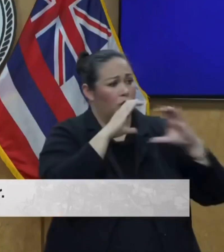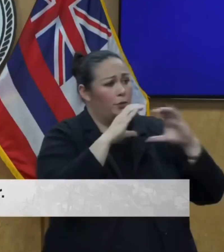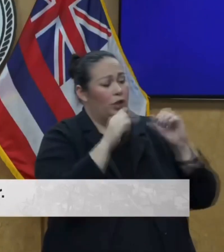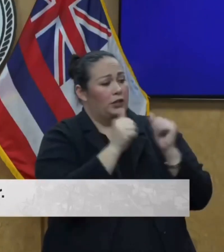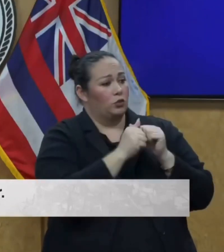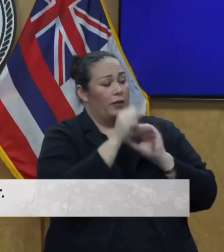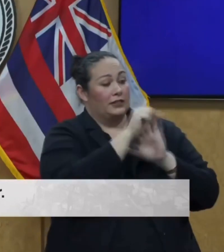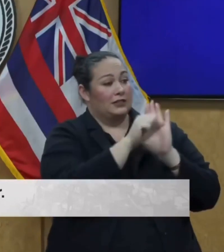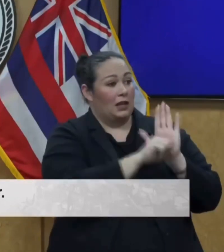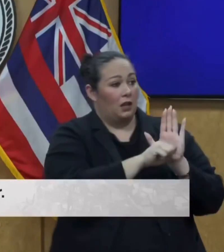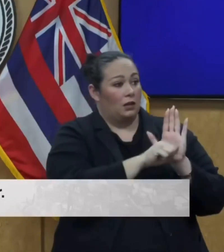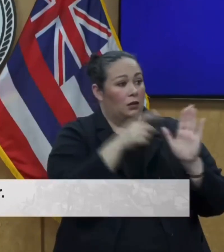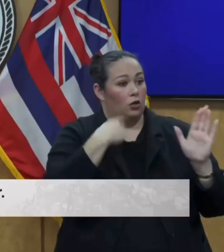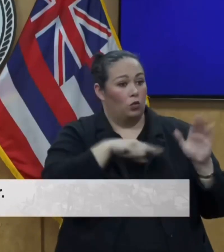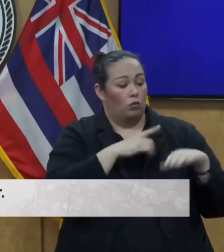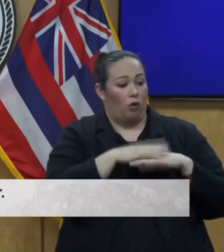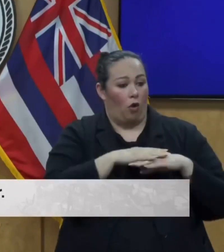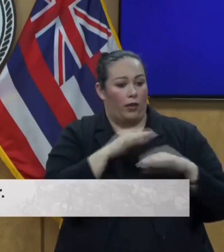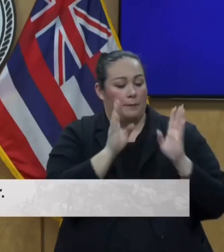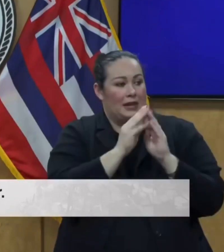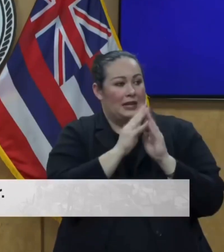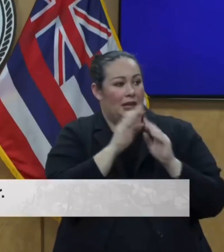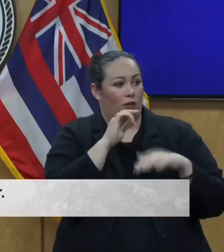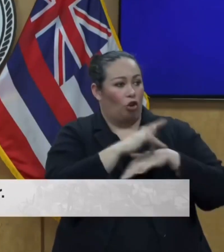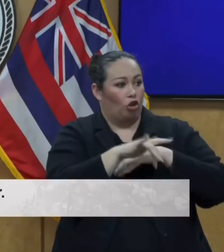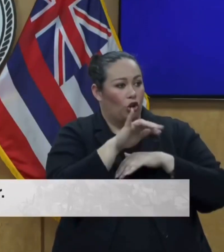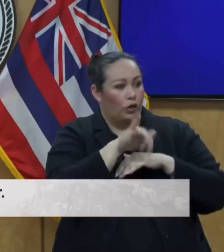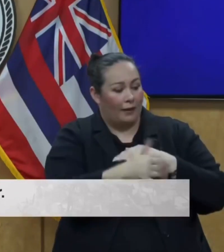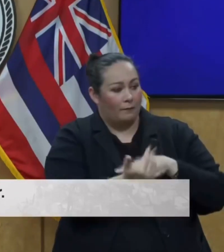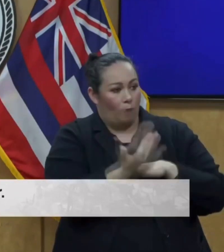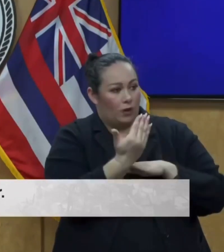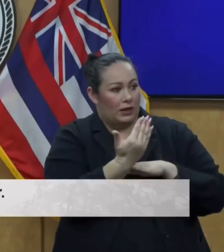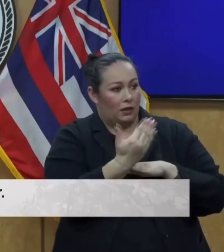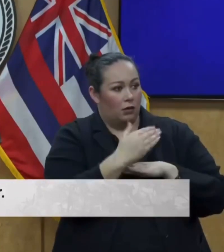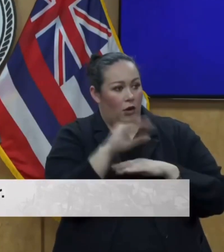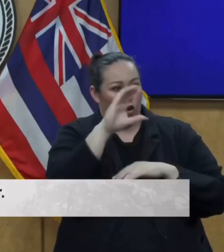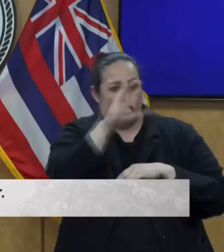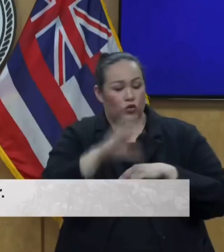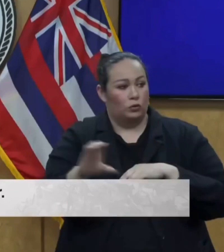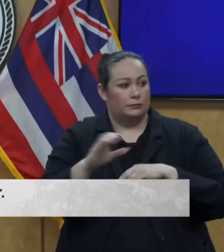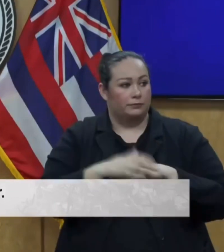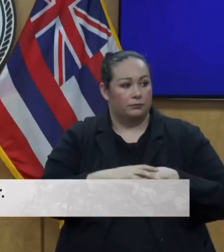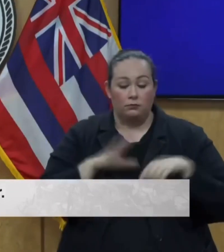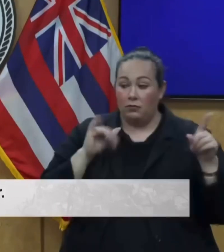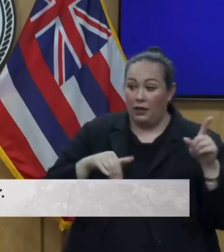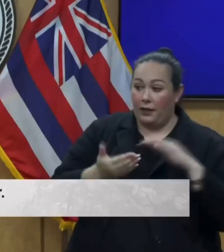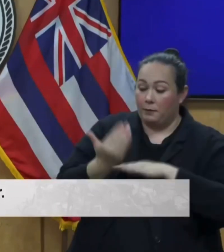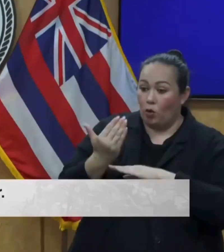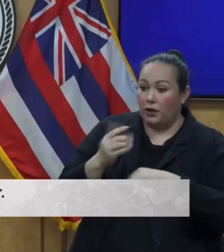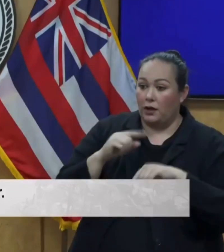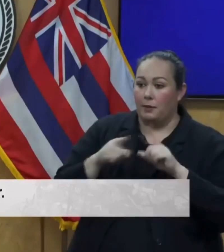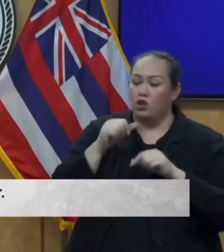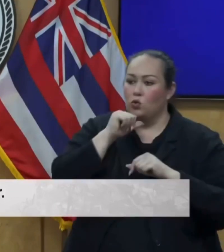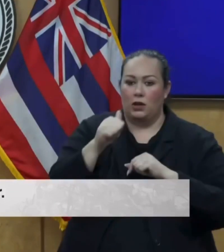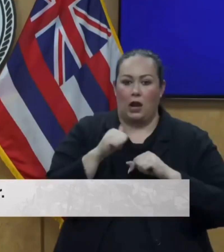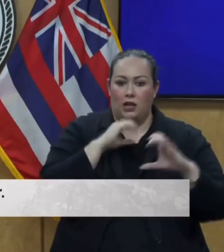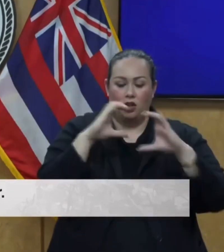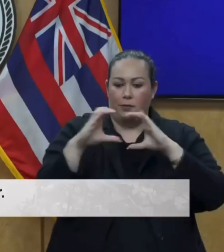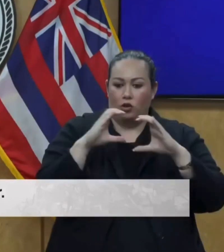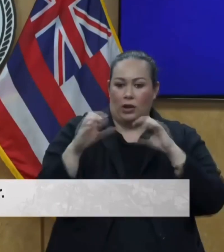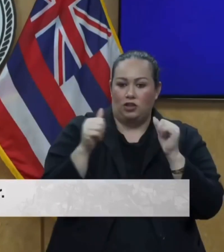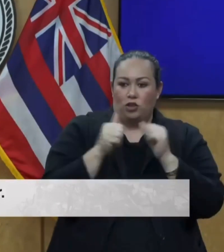state. We were on a meeting earlier that morning on a Zoom call. Earlier that morning, but you were not in communication